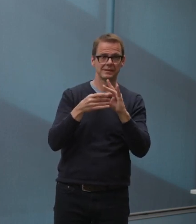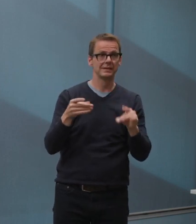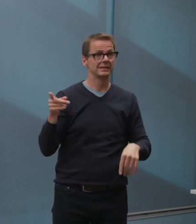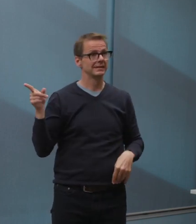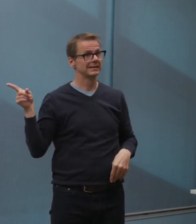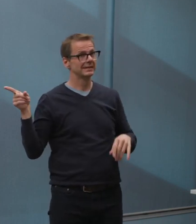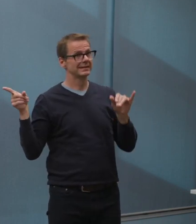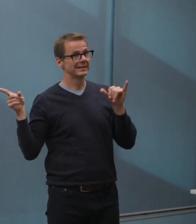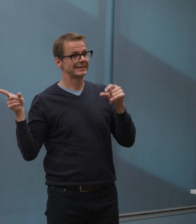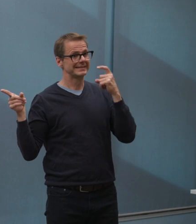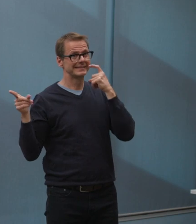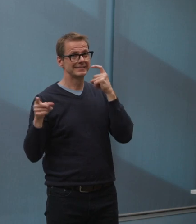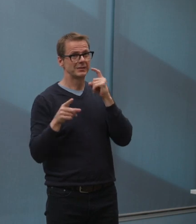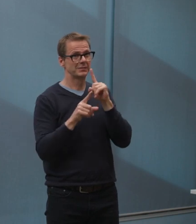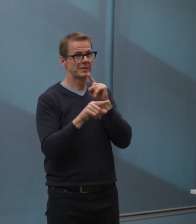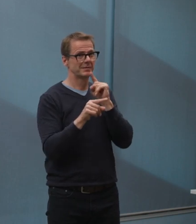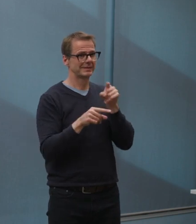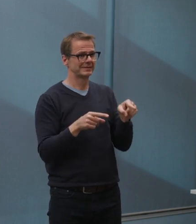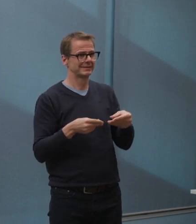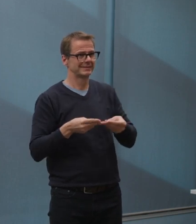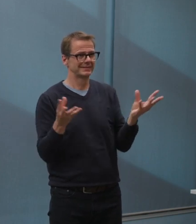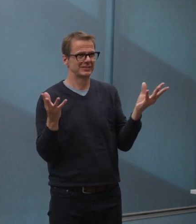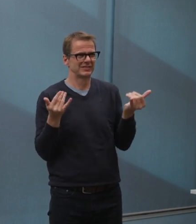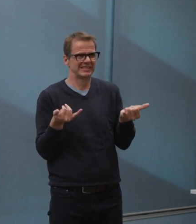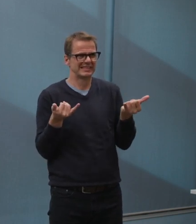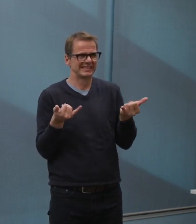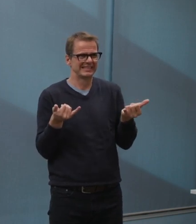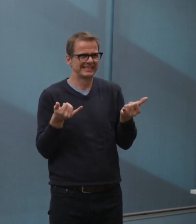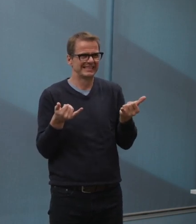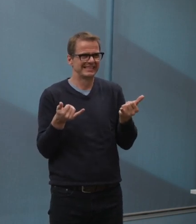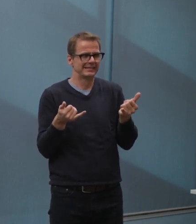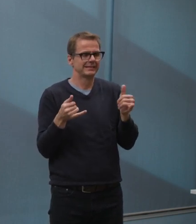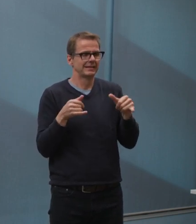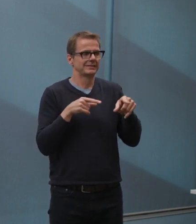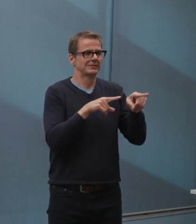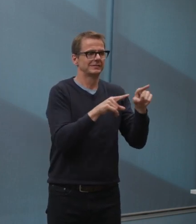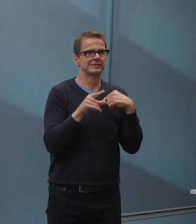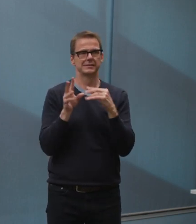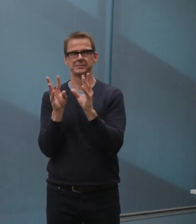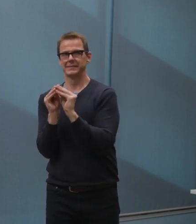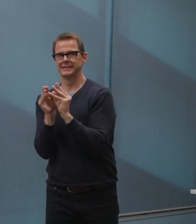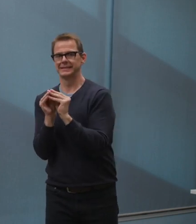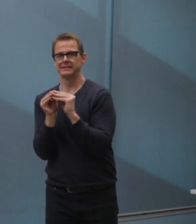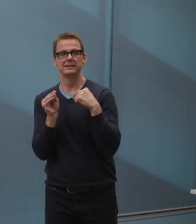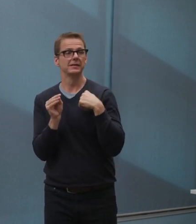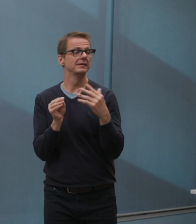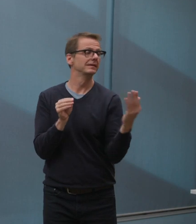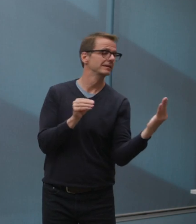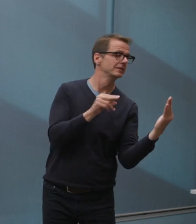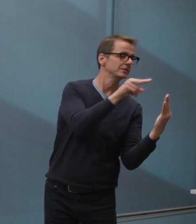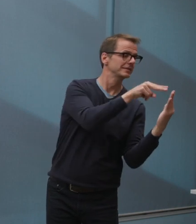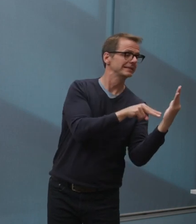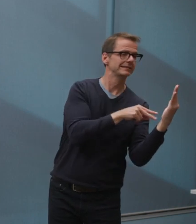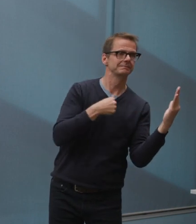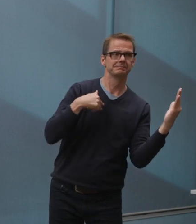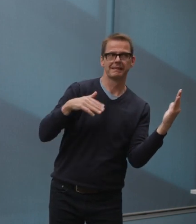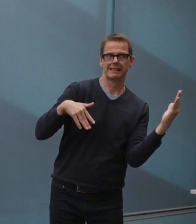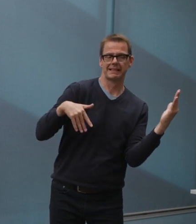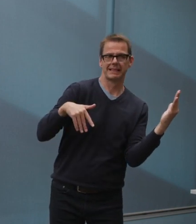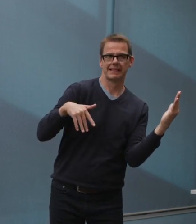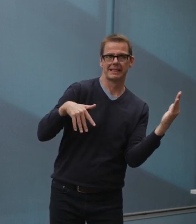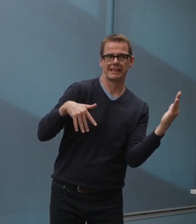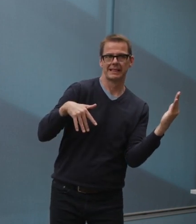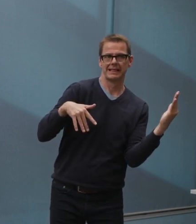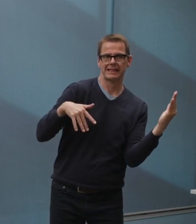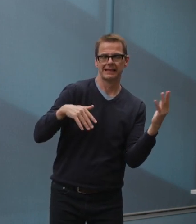I can't speak to something I haven't read yet. I know that we are going to try to recover some of those costs but